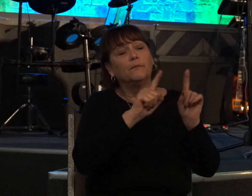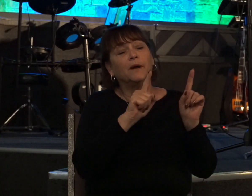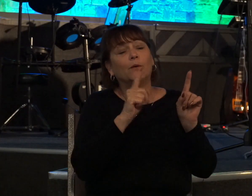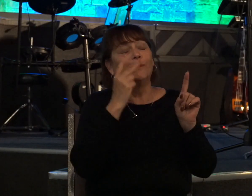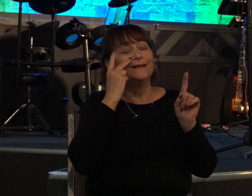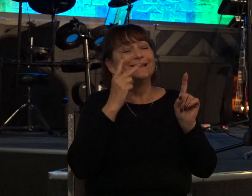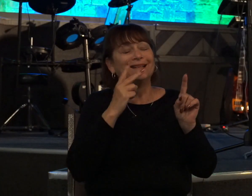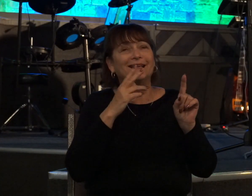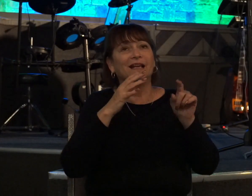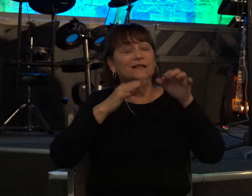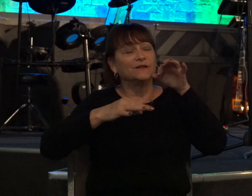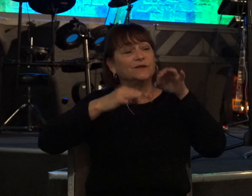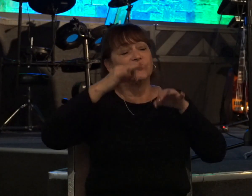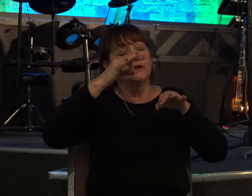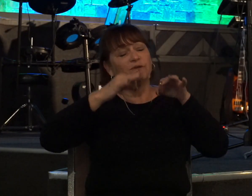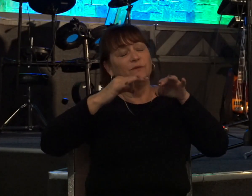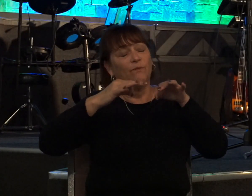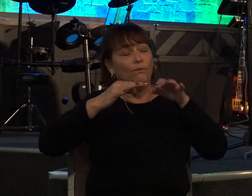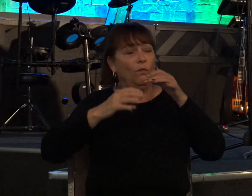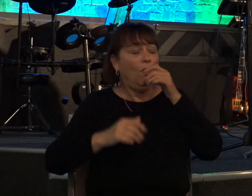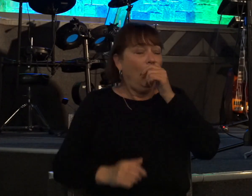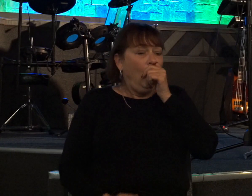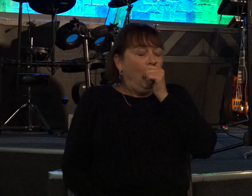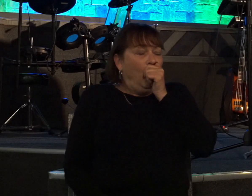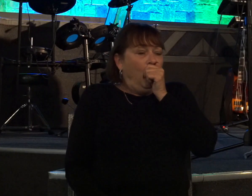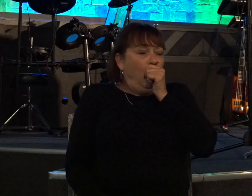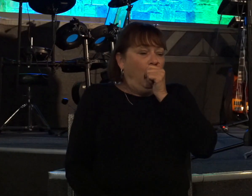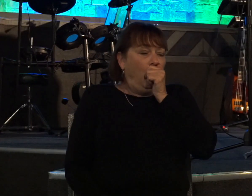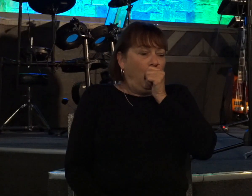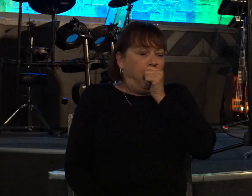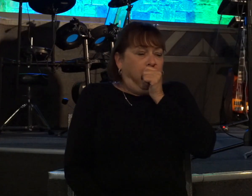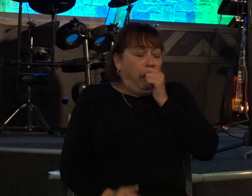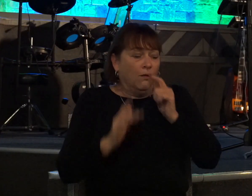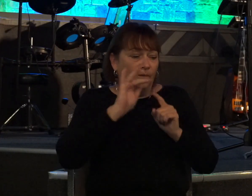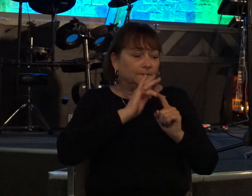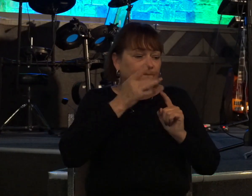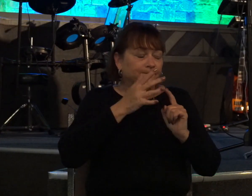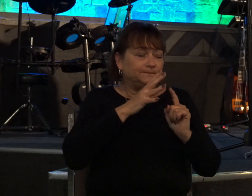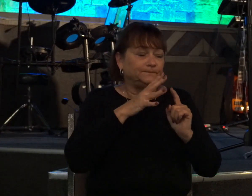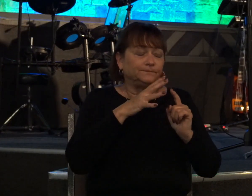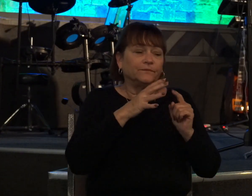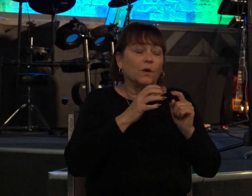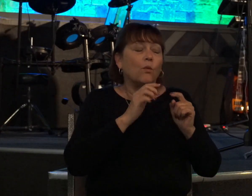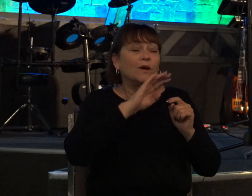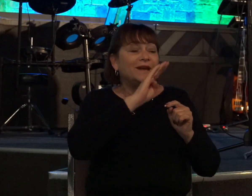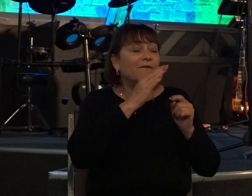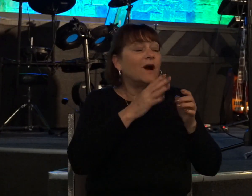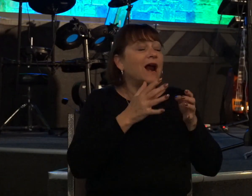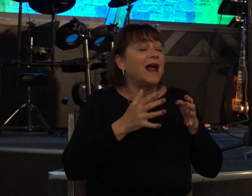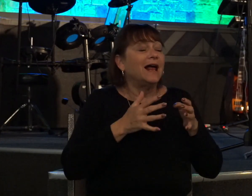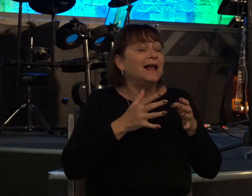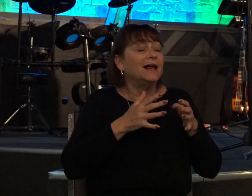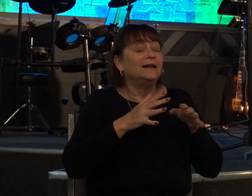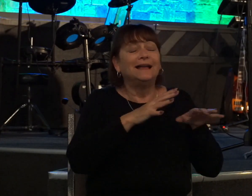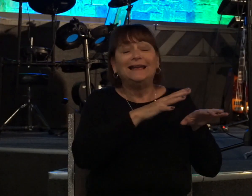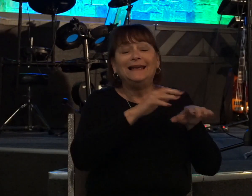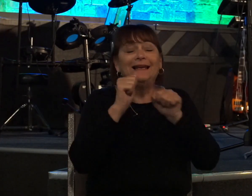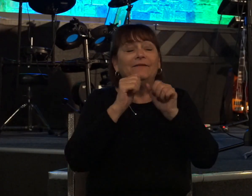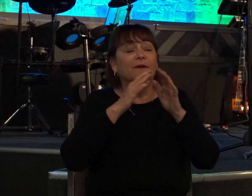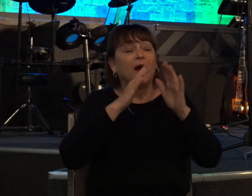first he's told the sword shall never depart from his house and david would always